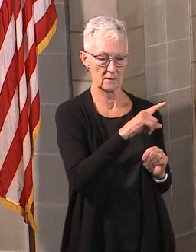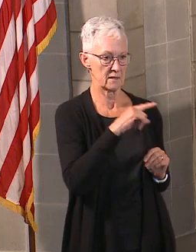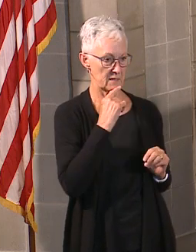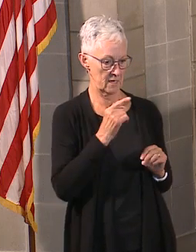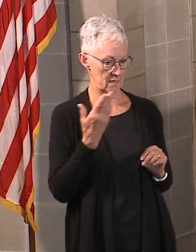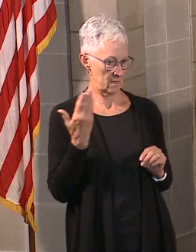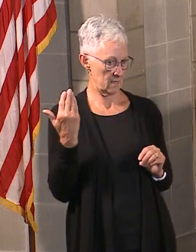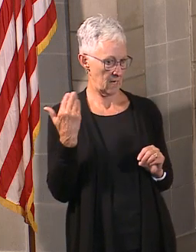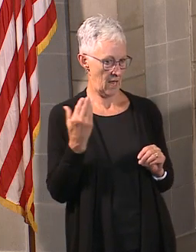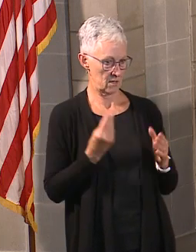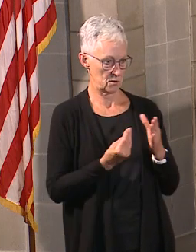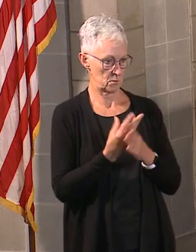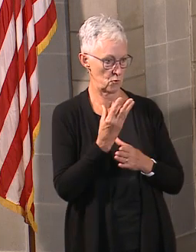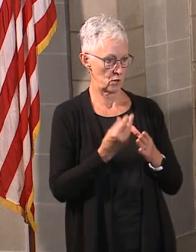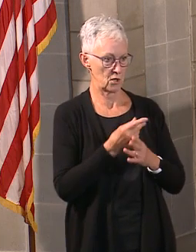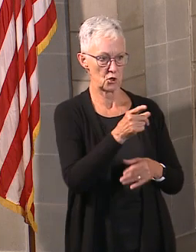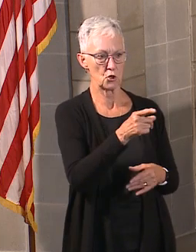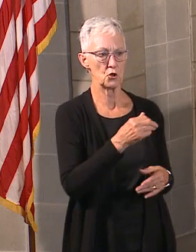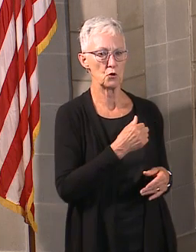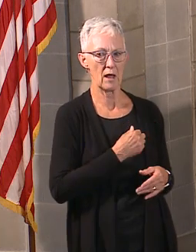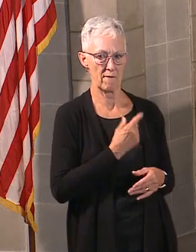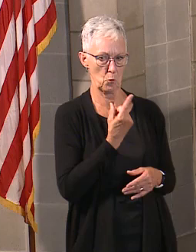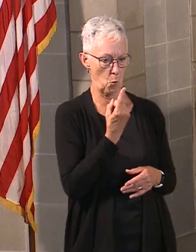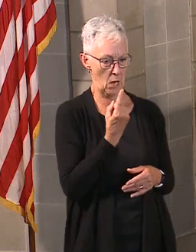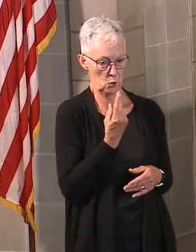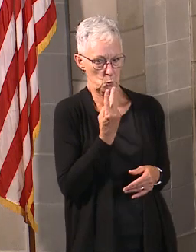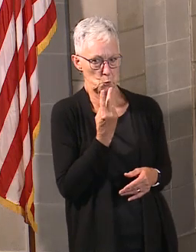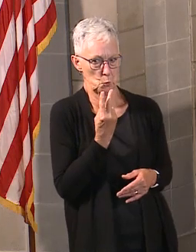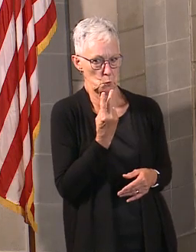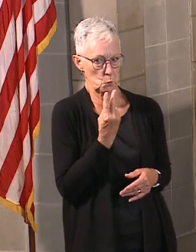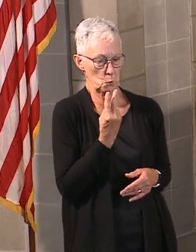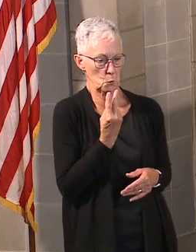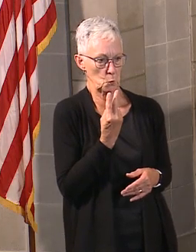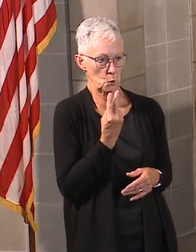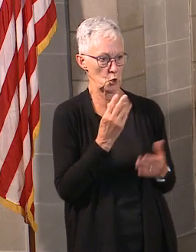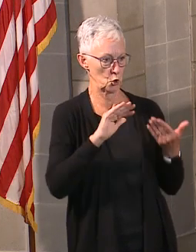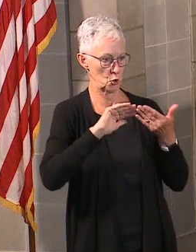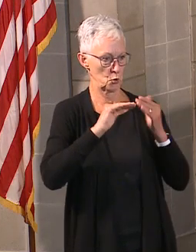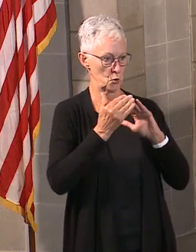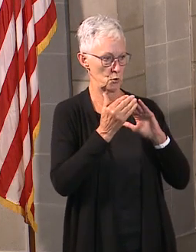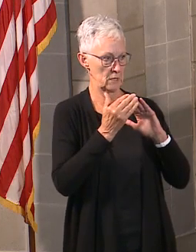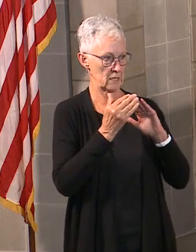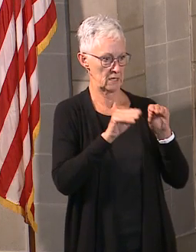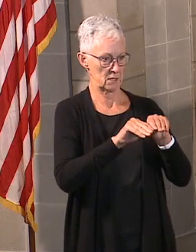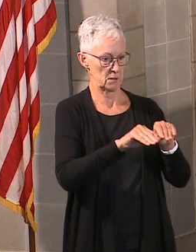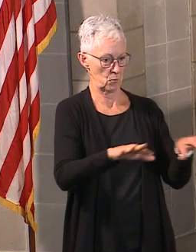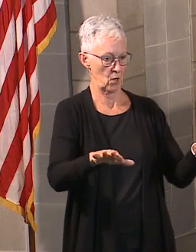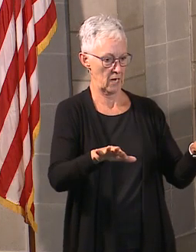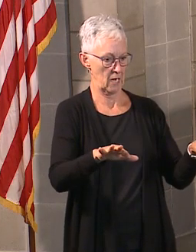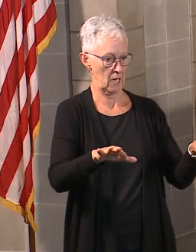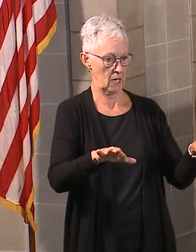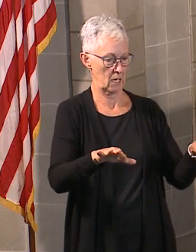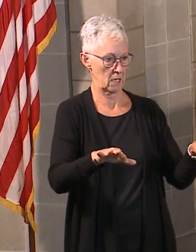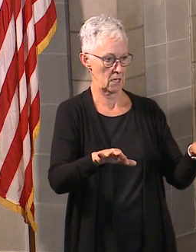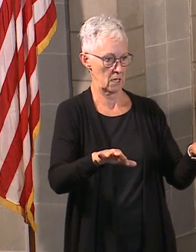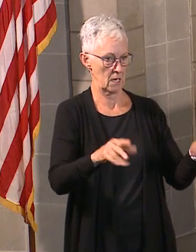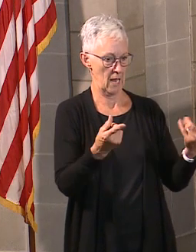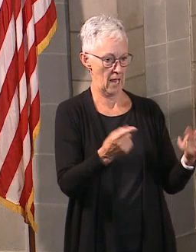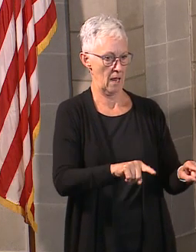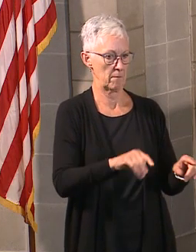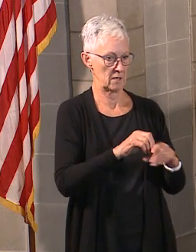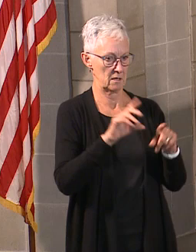or in some other counties, the schools shut down. And we're already